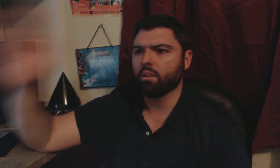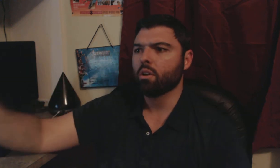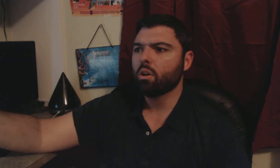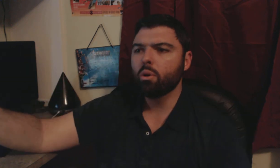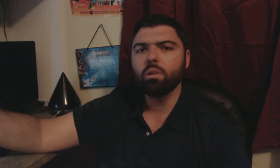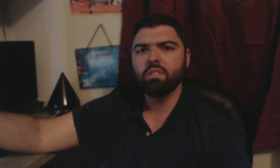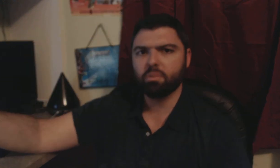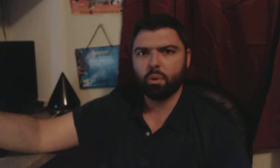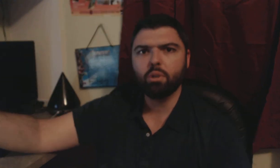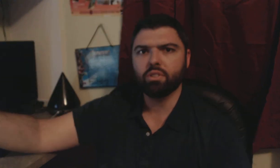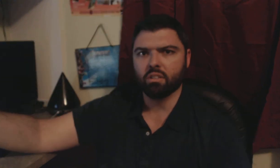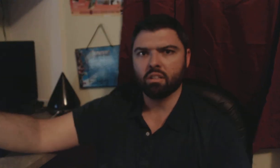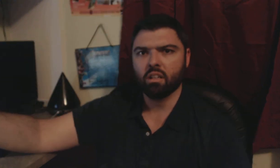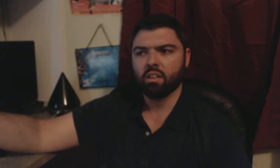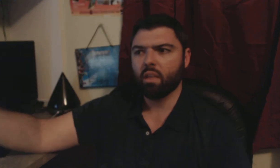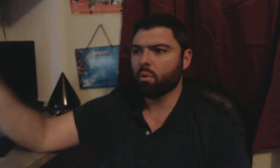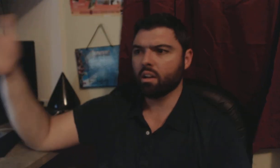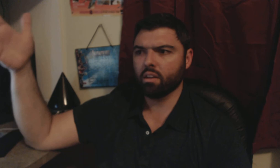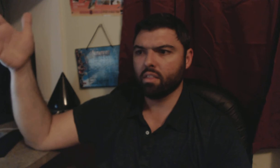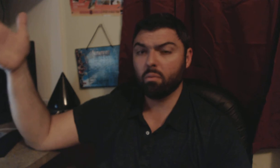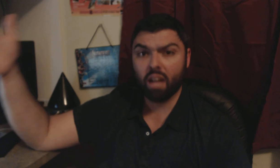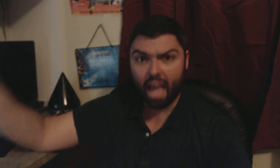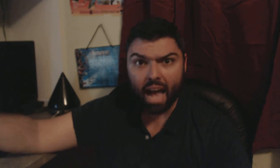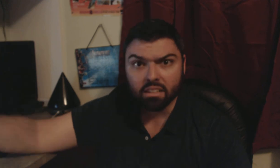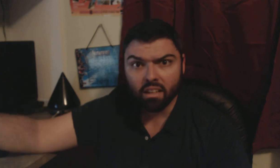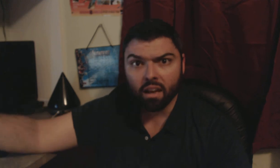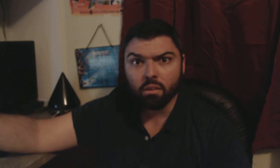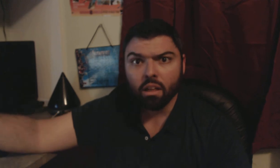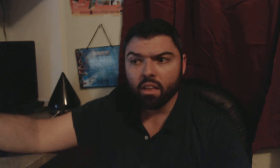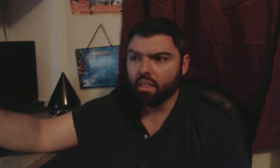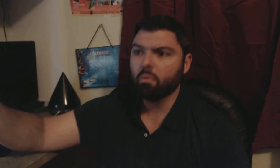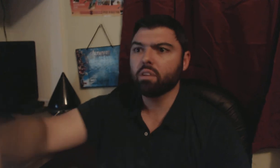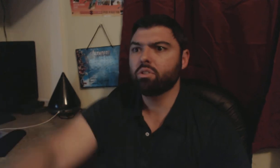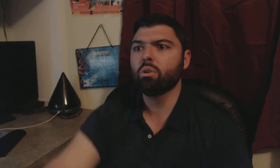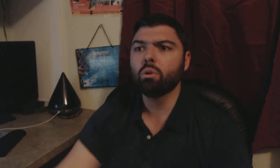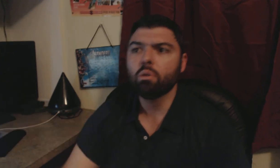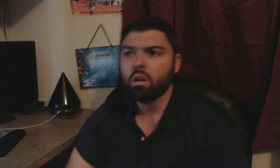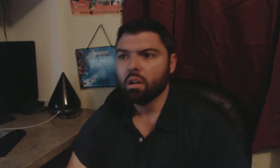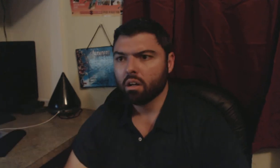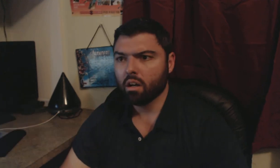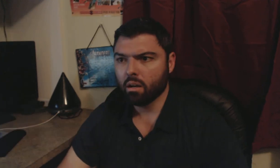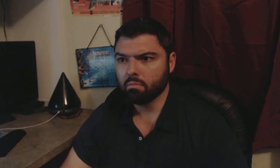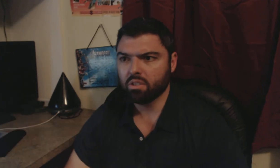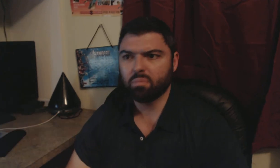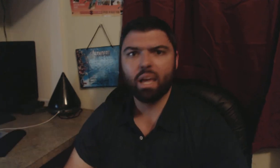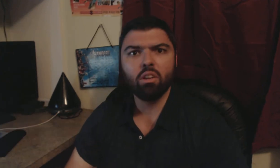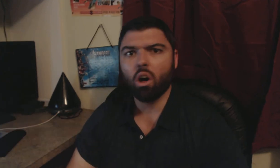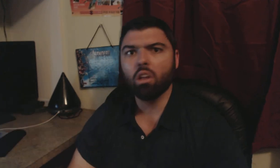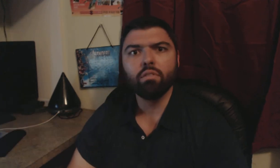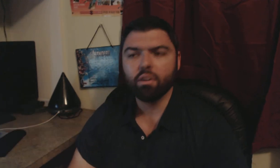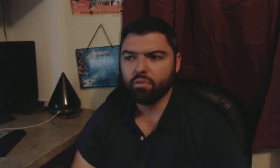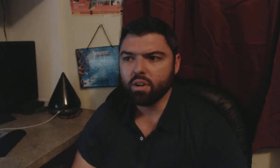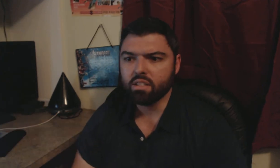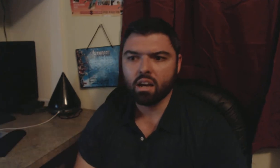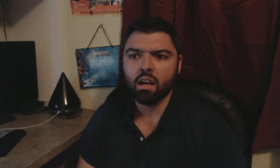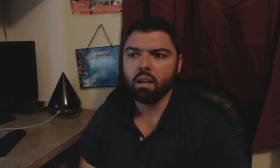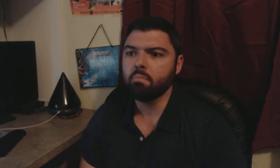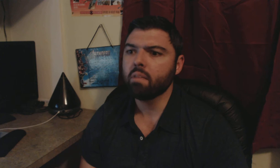wait who is this person they want to they want to act now they want to um spend all of their free time